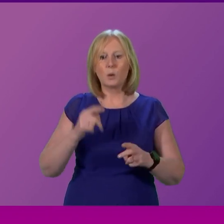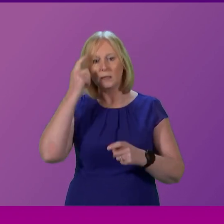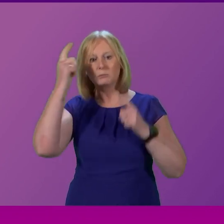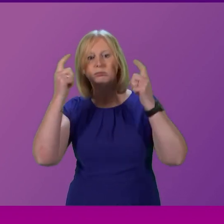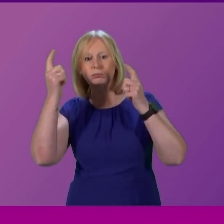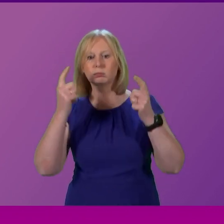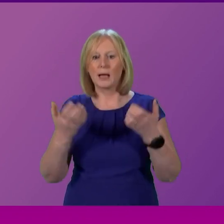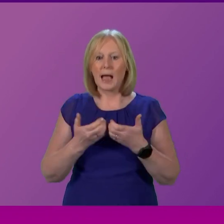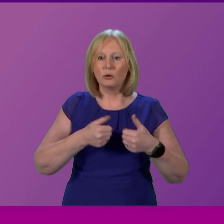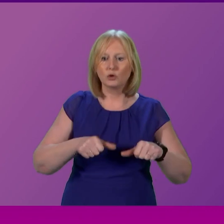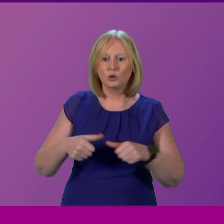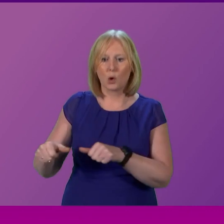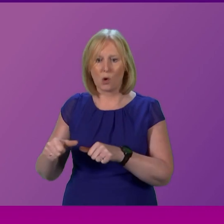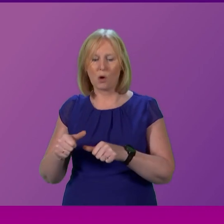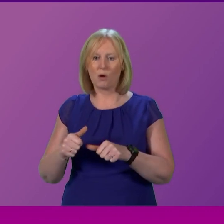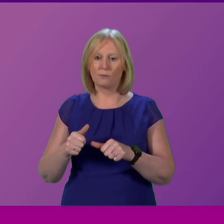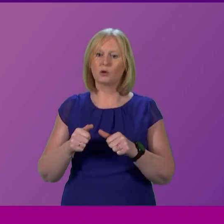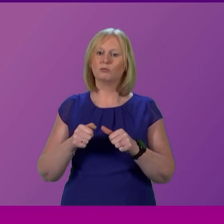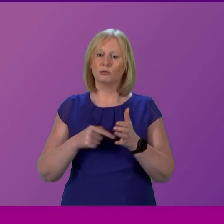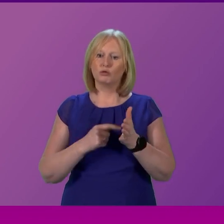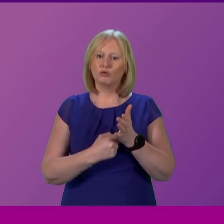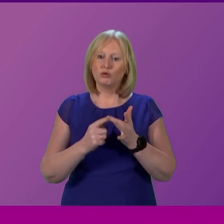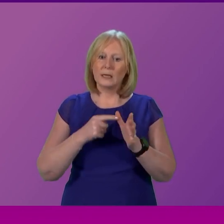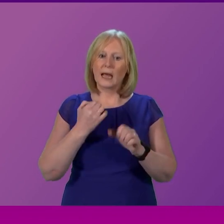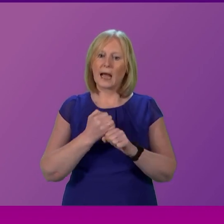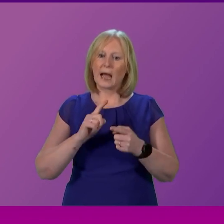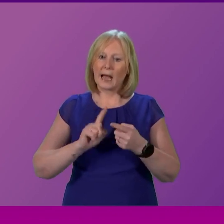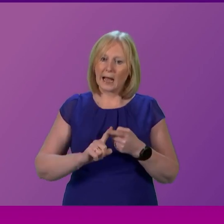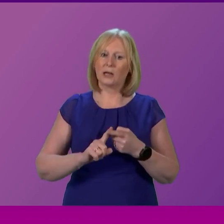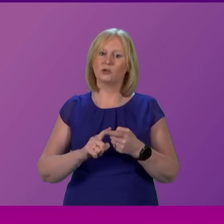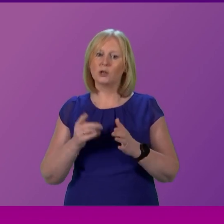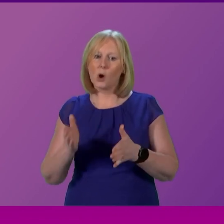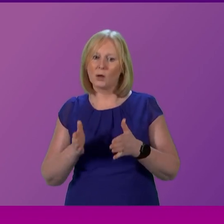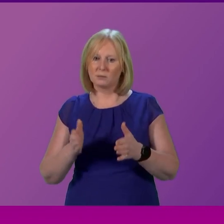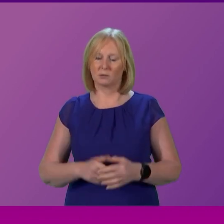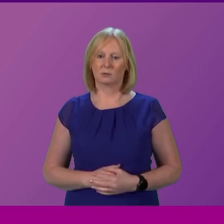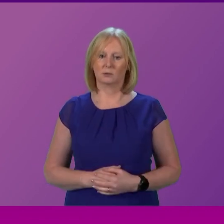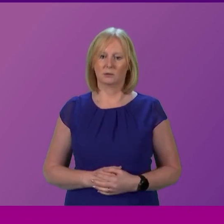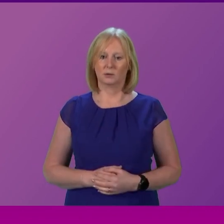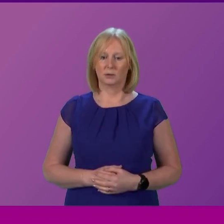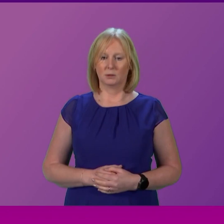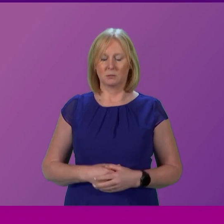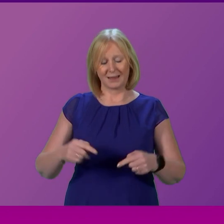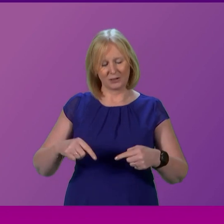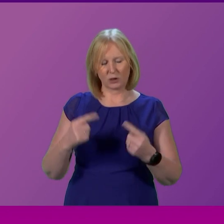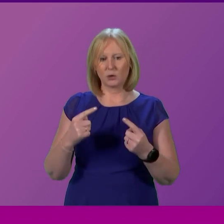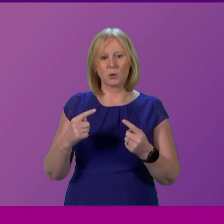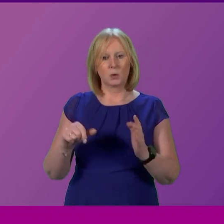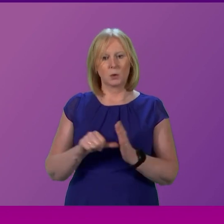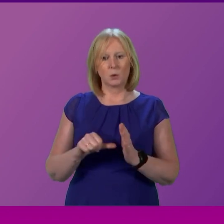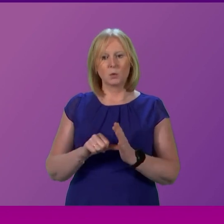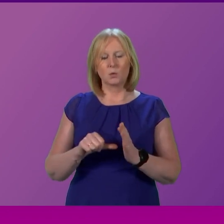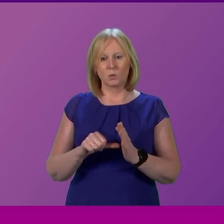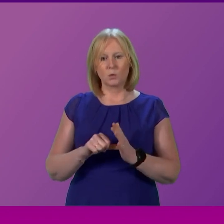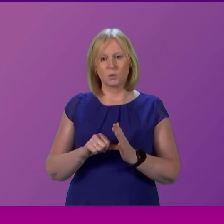triage and supporting hospitals and social care settings. But the challenge is significant. These seasonal pressures come